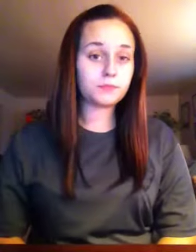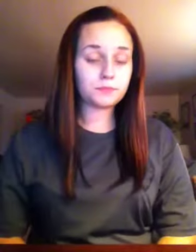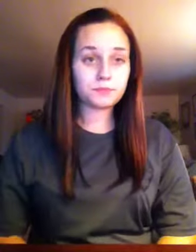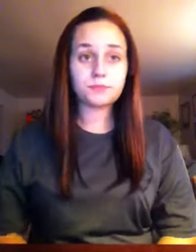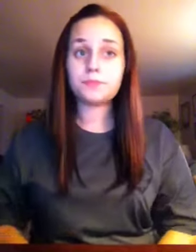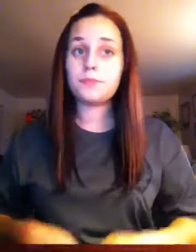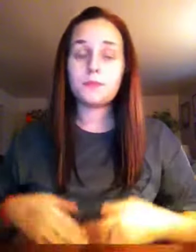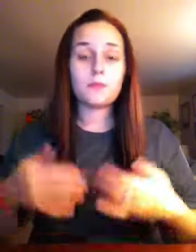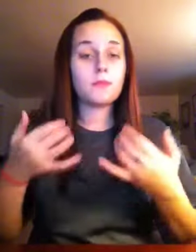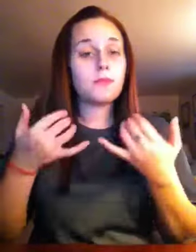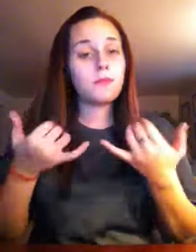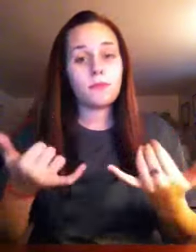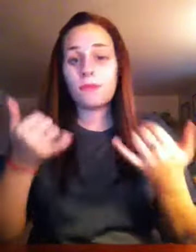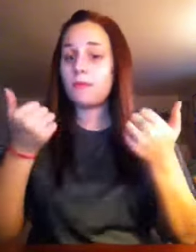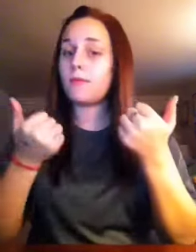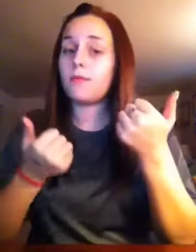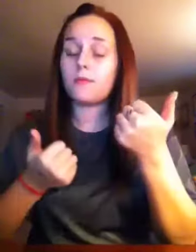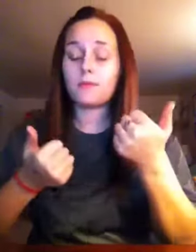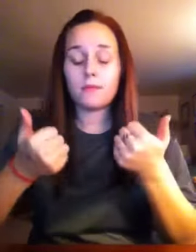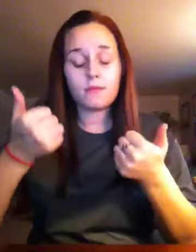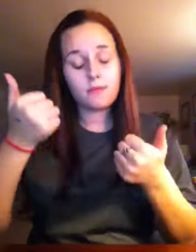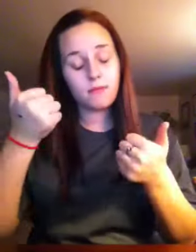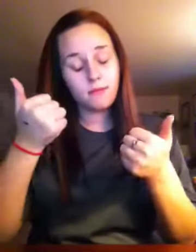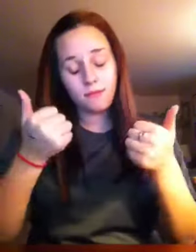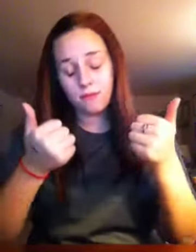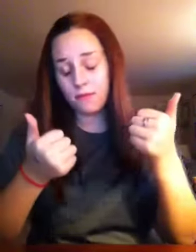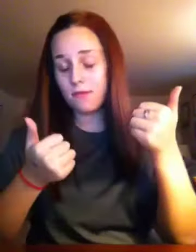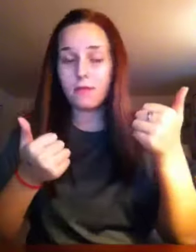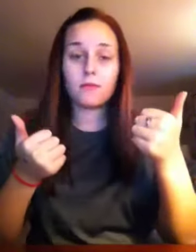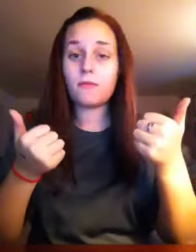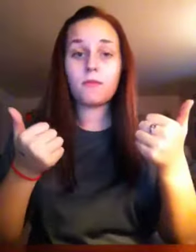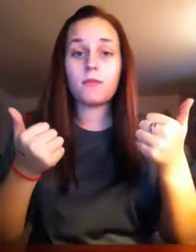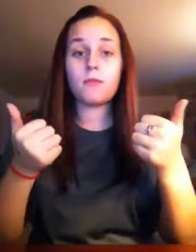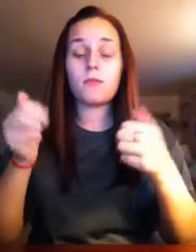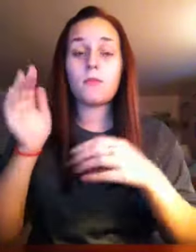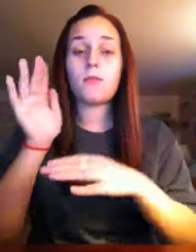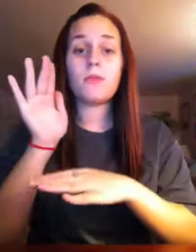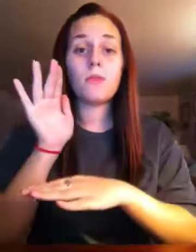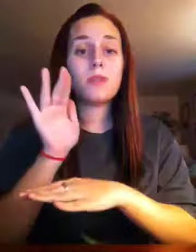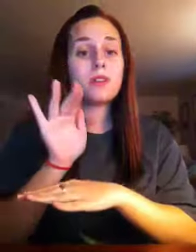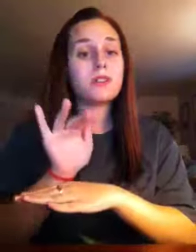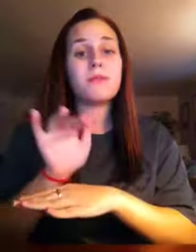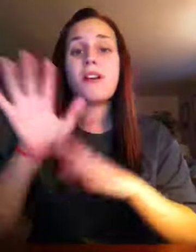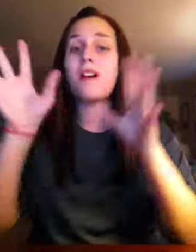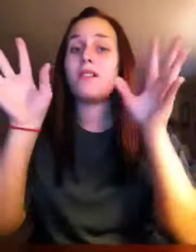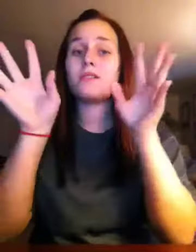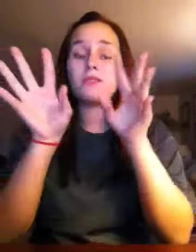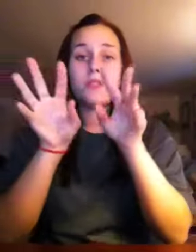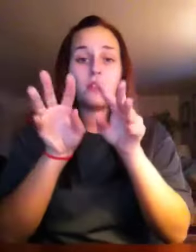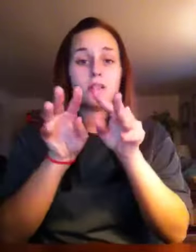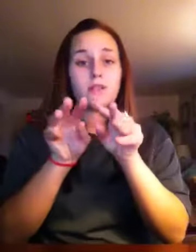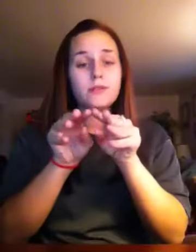Now I'm driving Through the pitch black dark